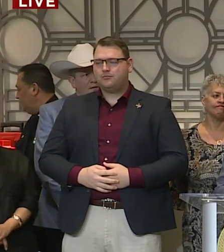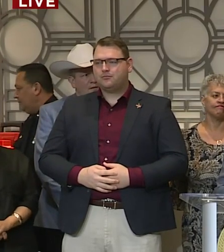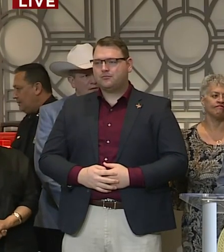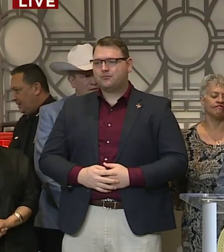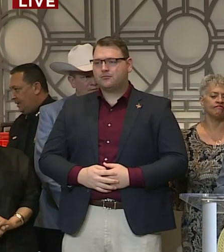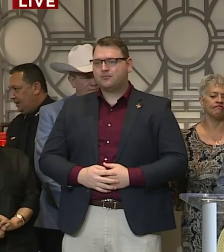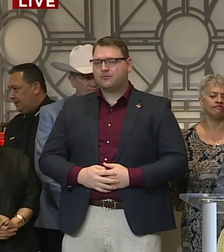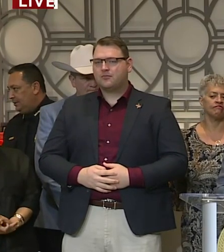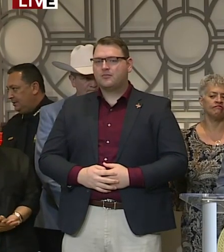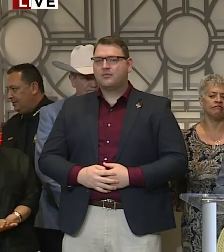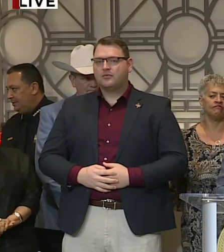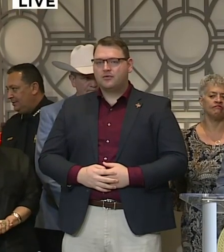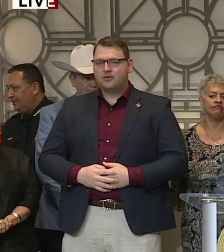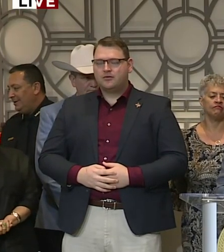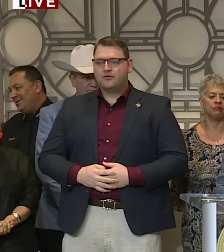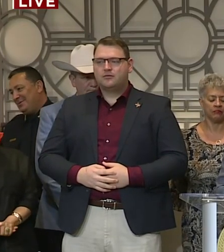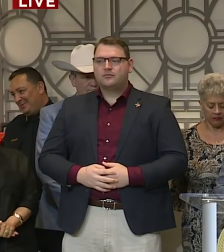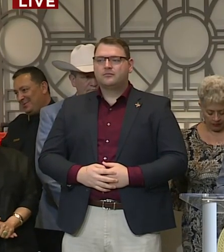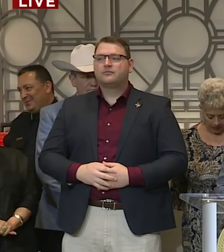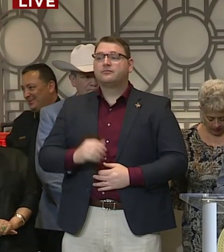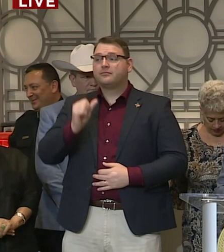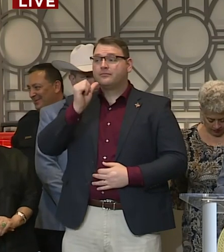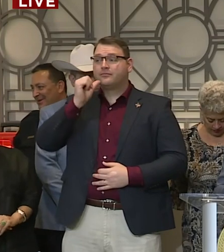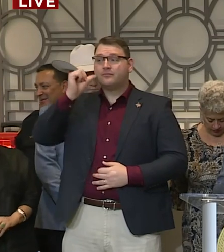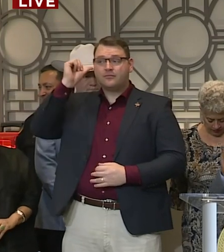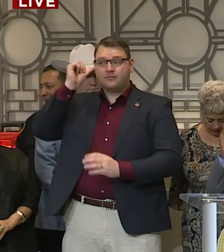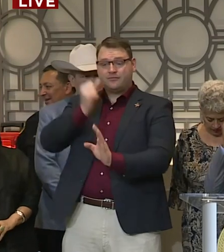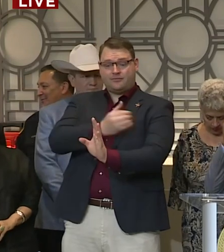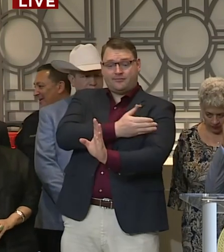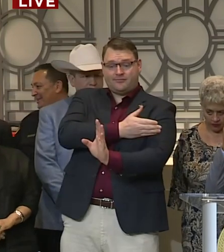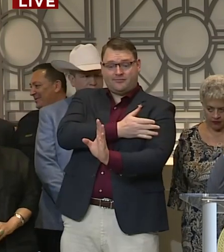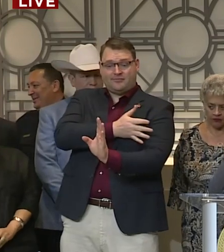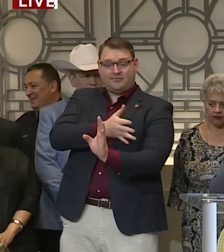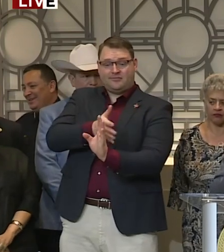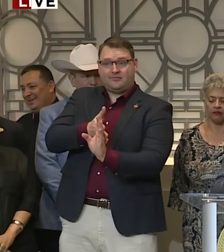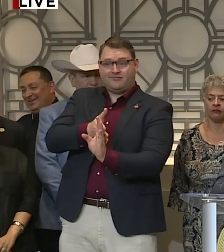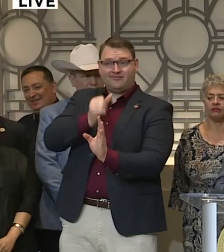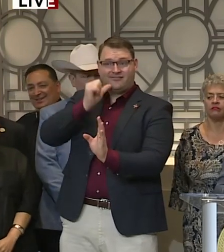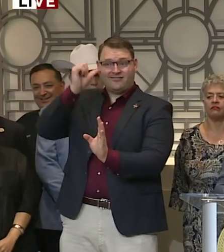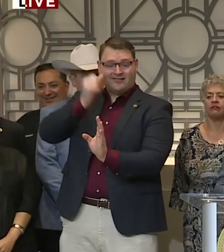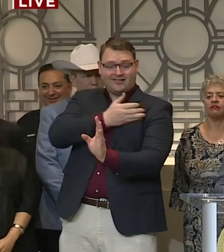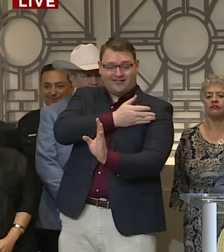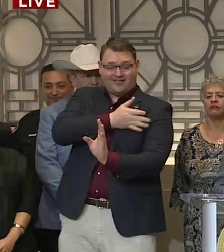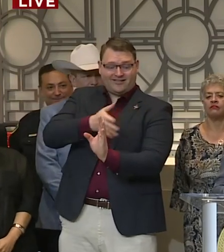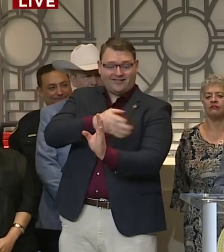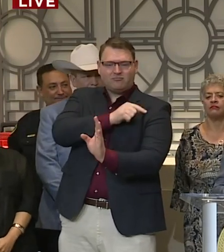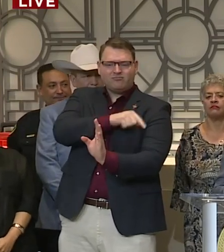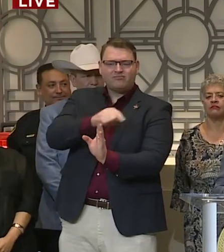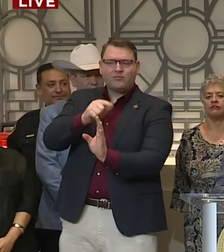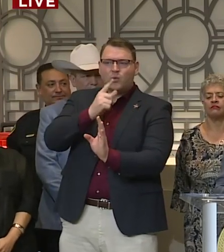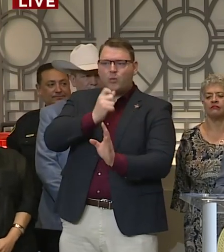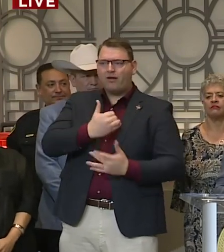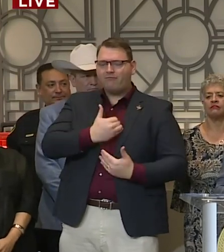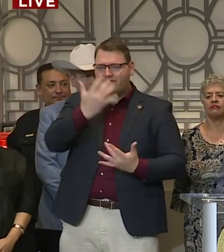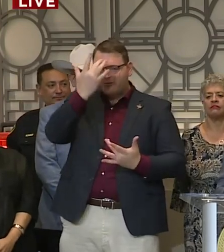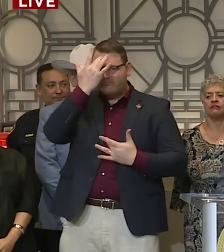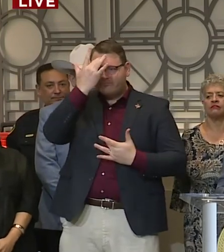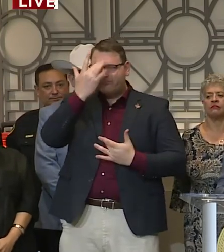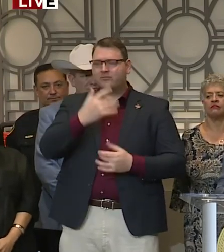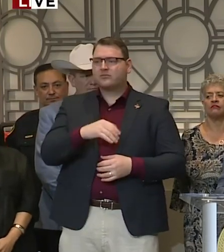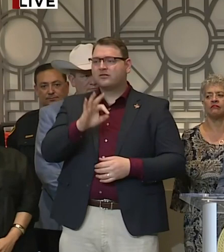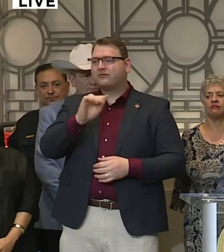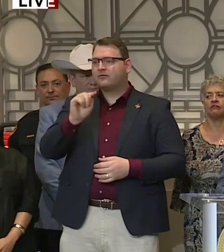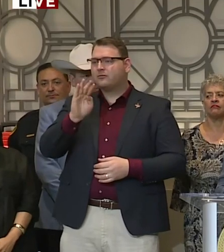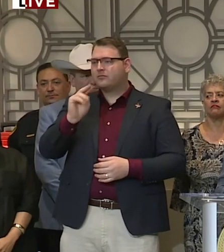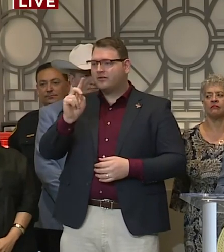all of the cases that had been confirmed in Fort Bend, Harris County, City of